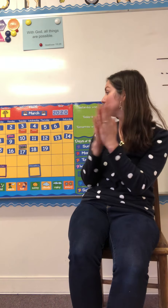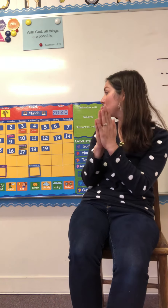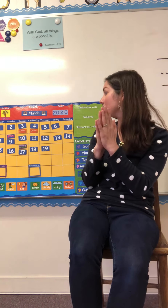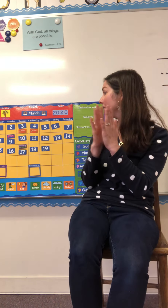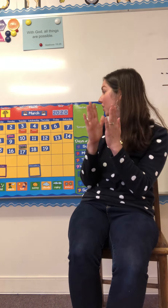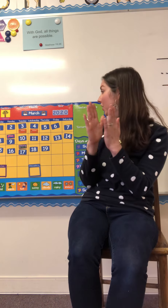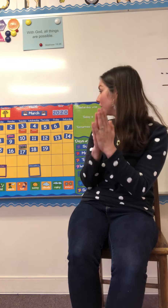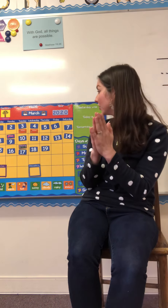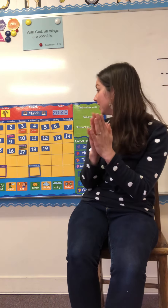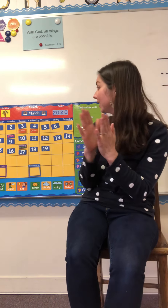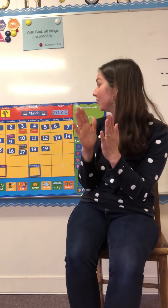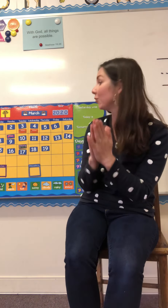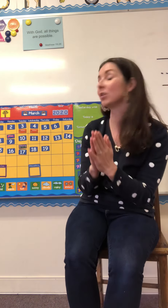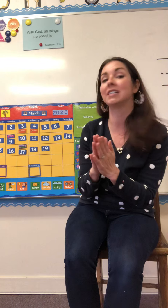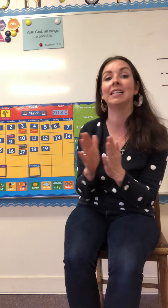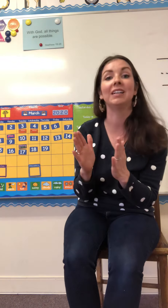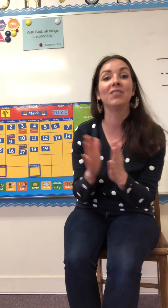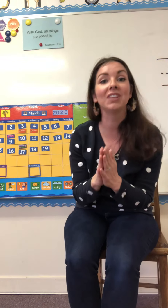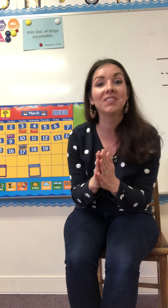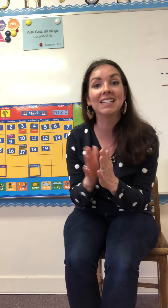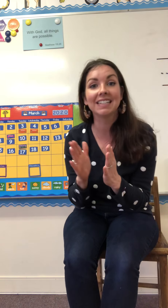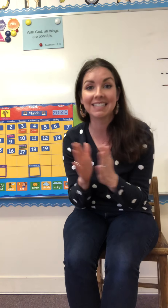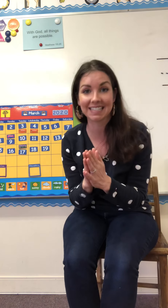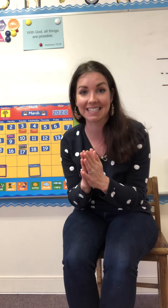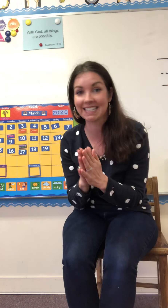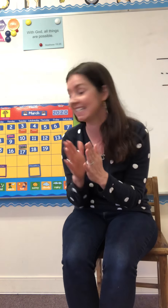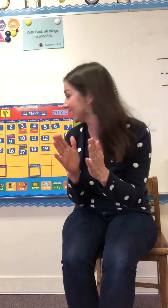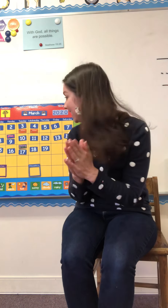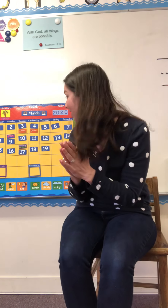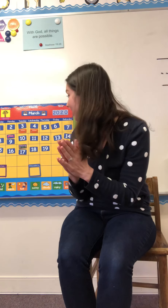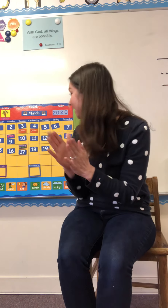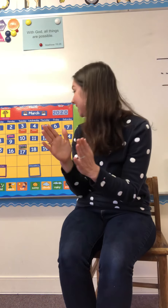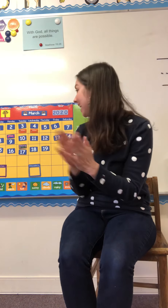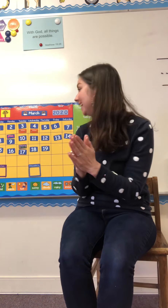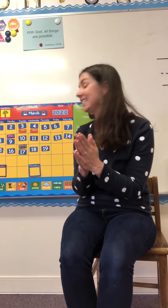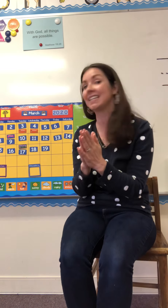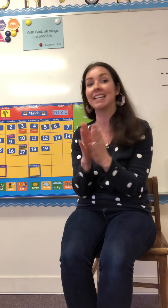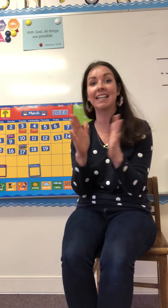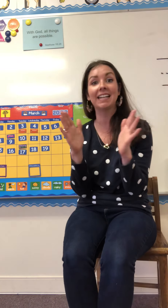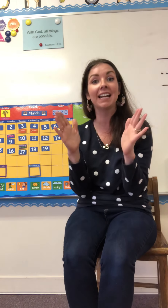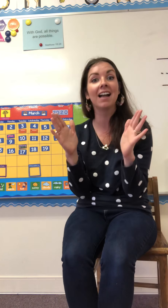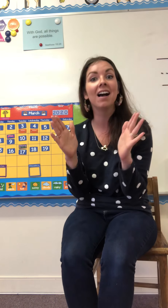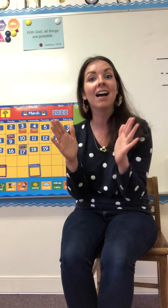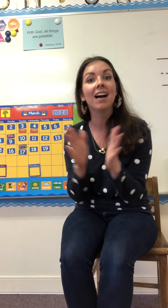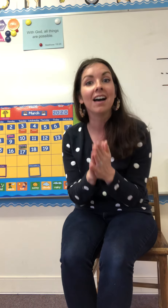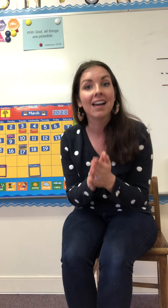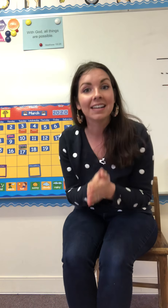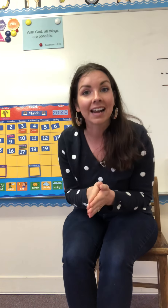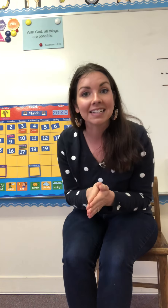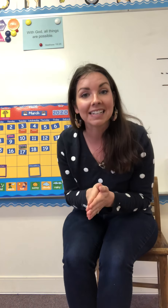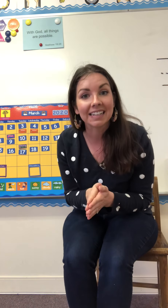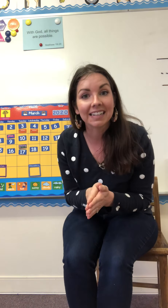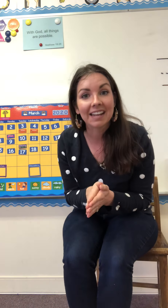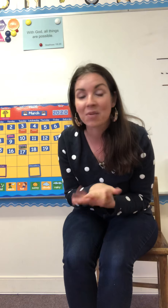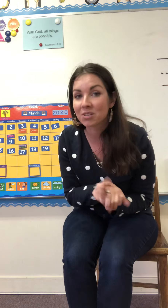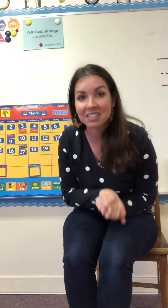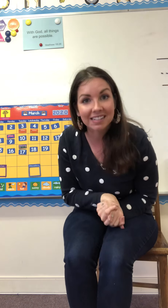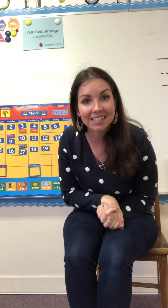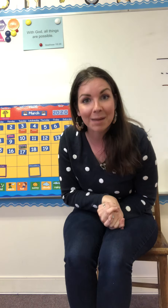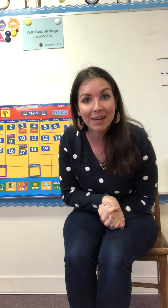12, 13, 14, 15, 16, 17, 18, 19. And we're just going to stop at